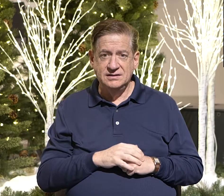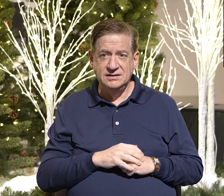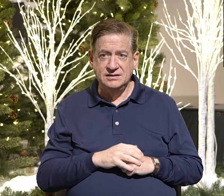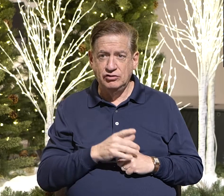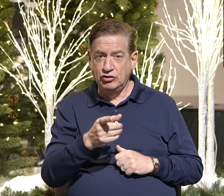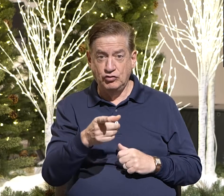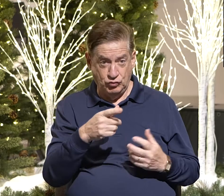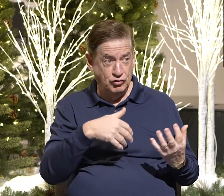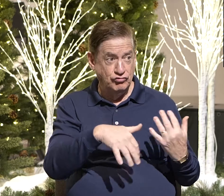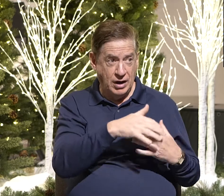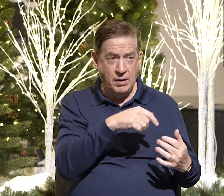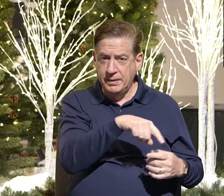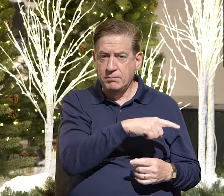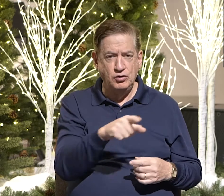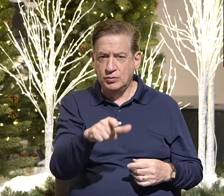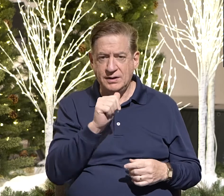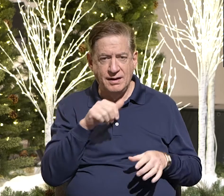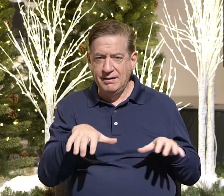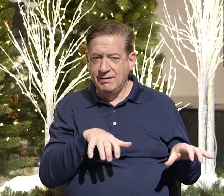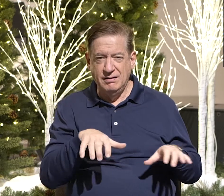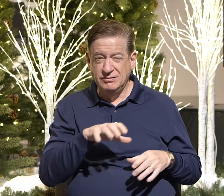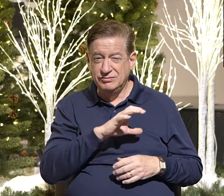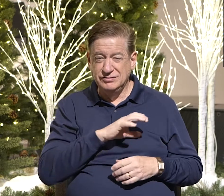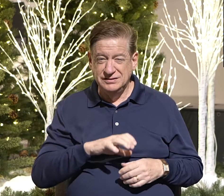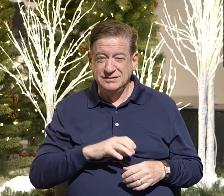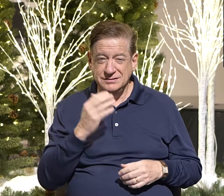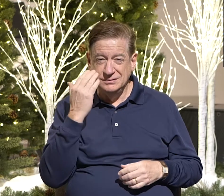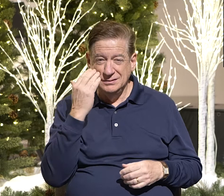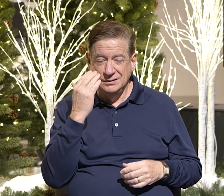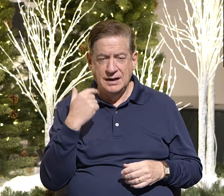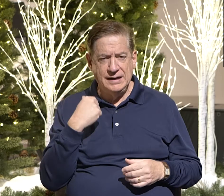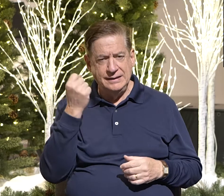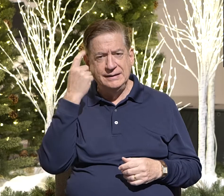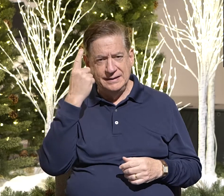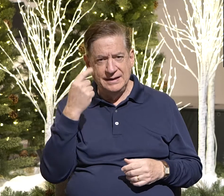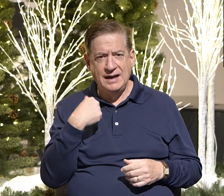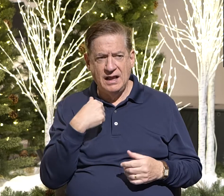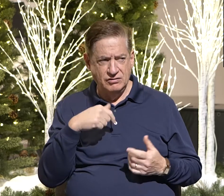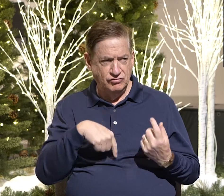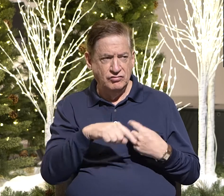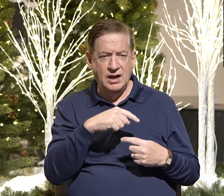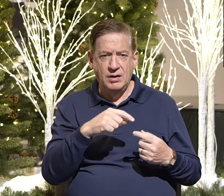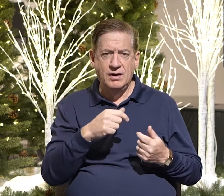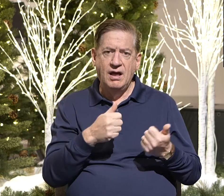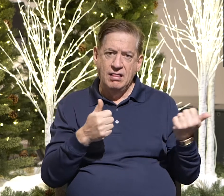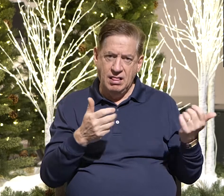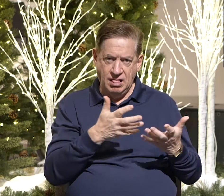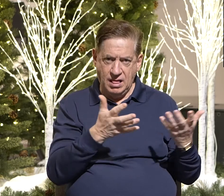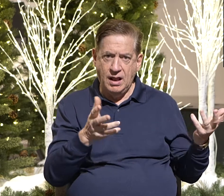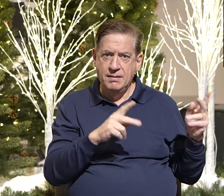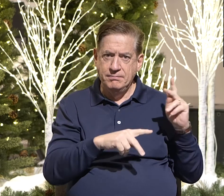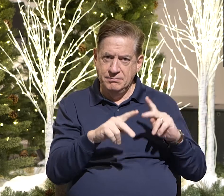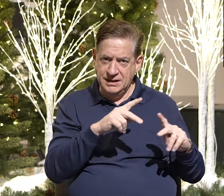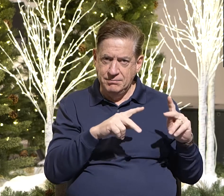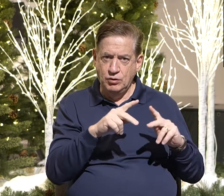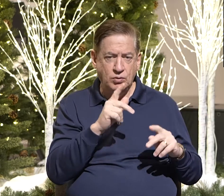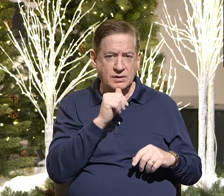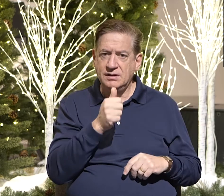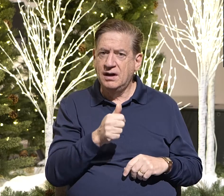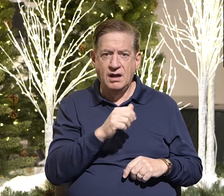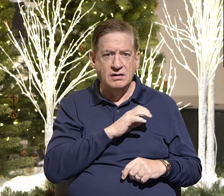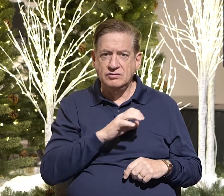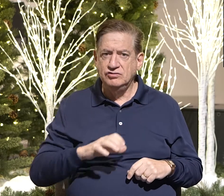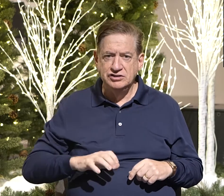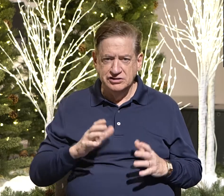I mean, I do get it. I work, you I have a regular job and I work around a lot of people who aren't Christians. And for that reason, I have to be